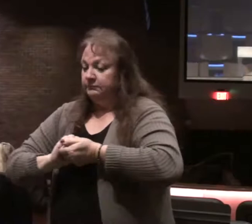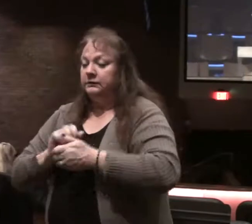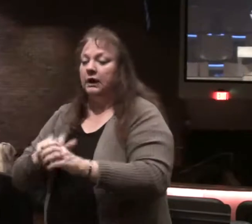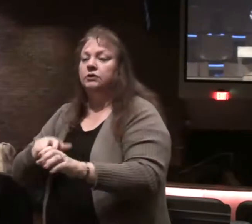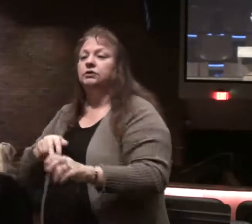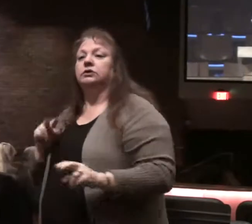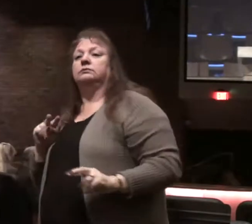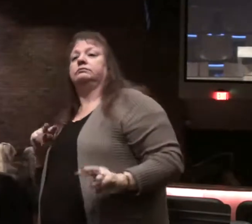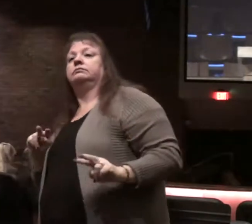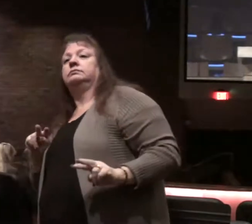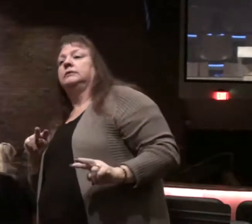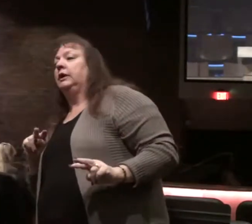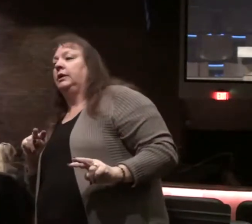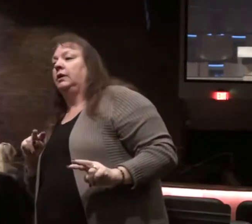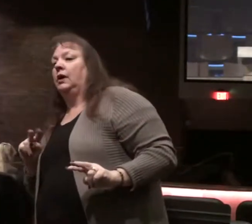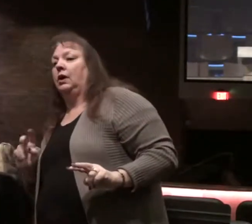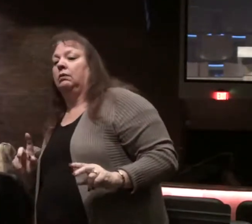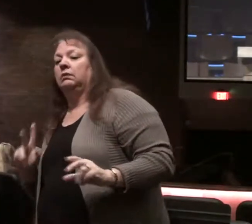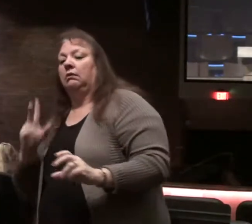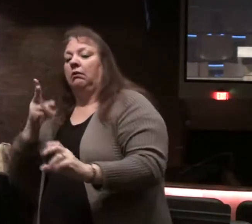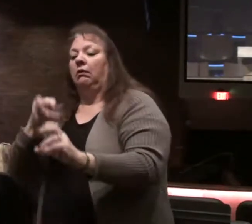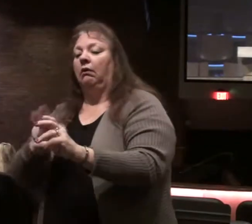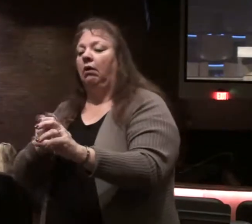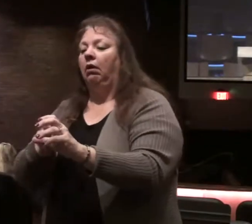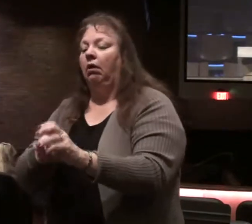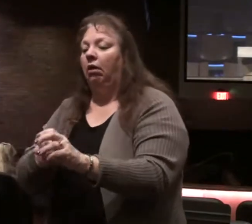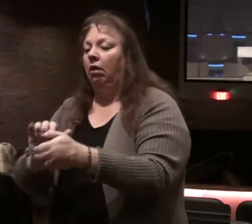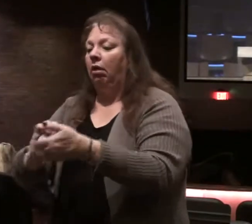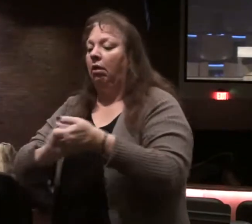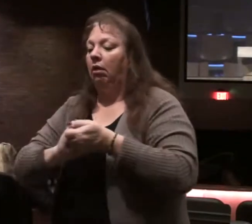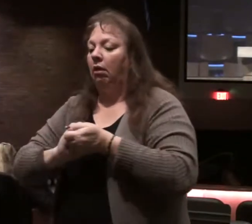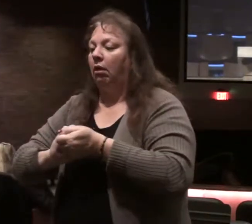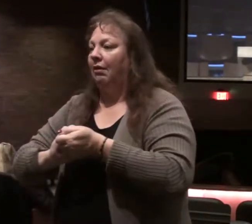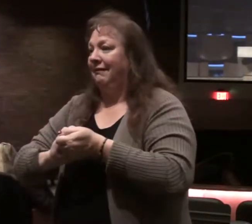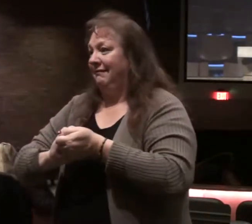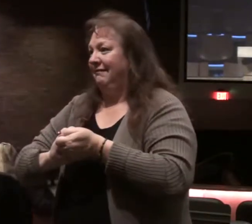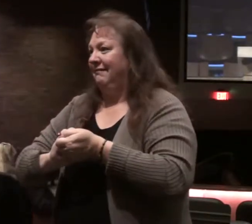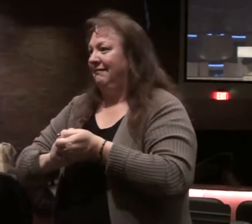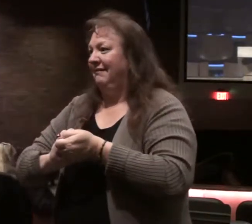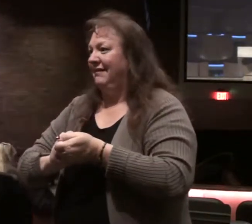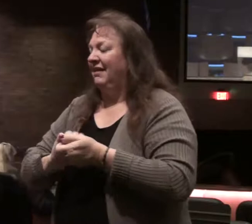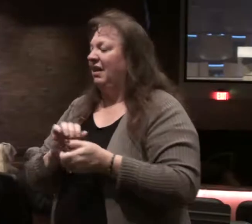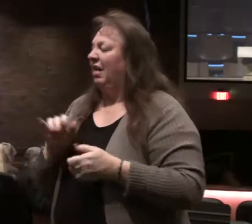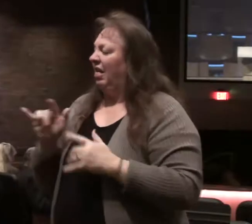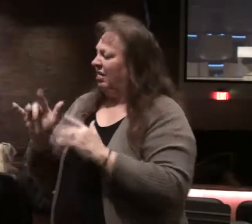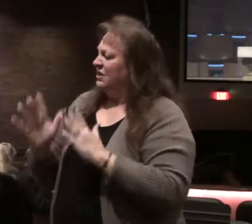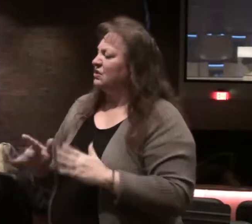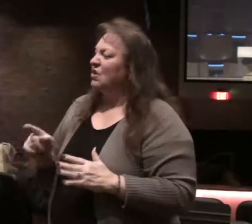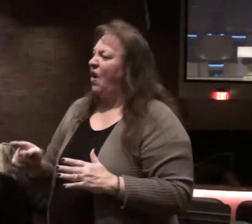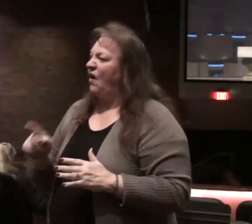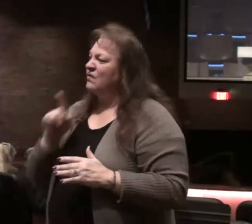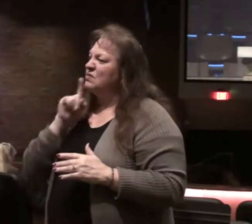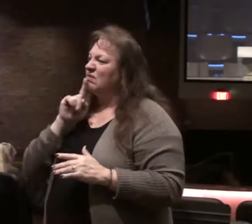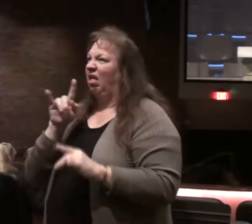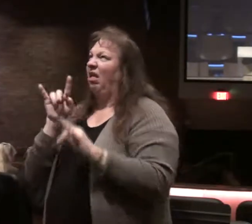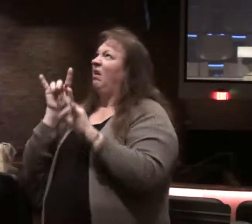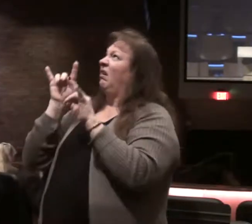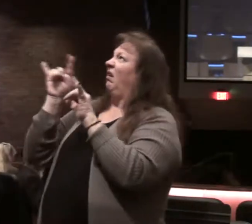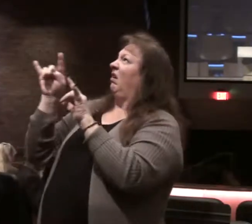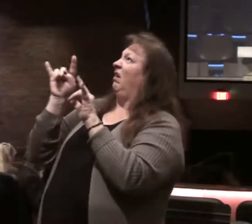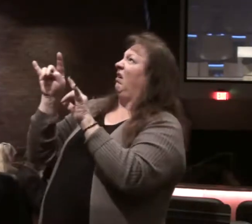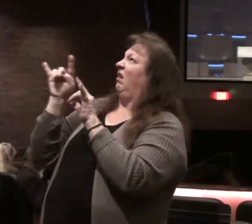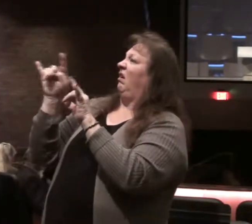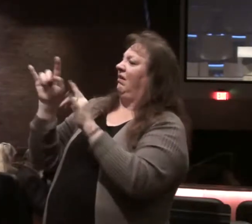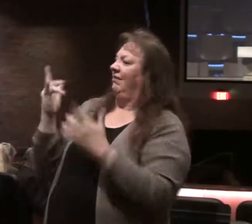from afar now, but coming up and joining with the scoffer. And the scoffer is the one who ridicules the Lord